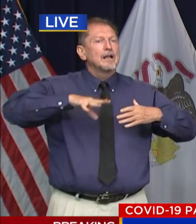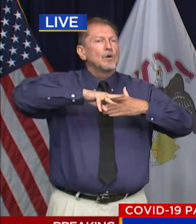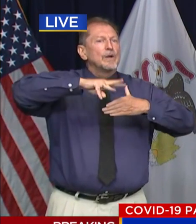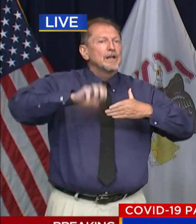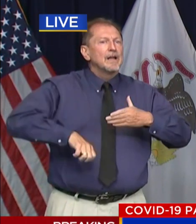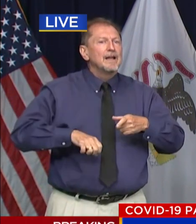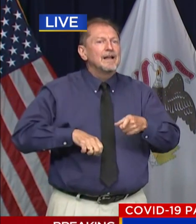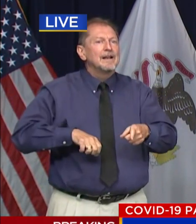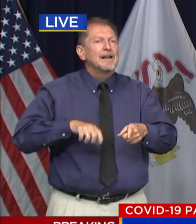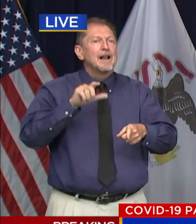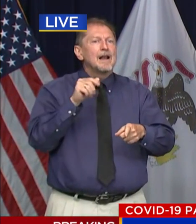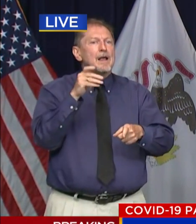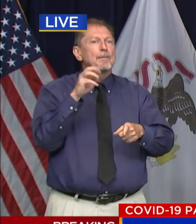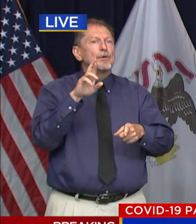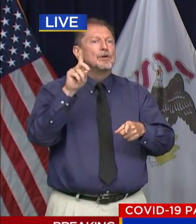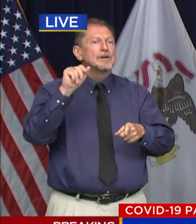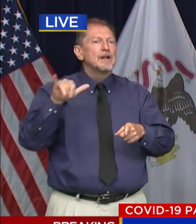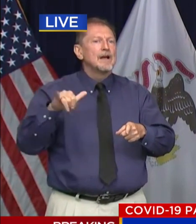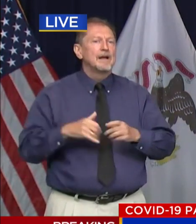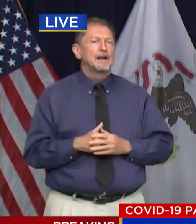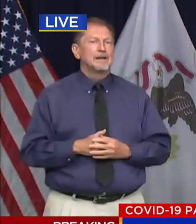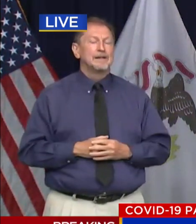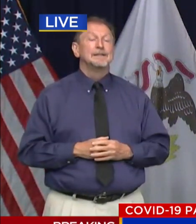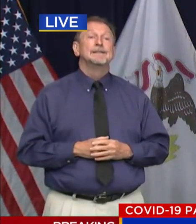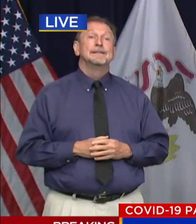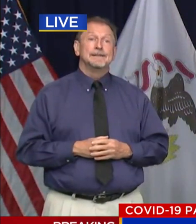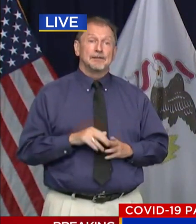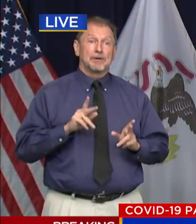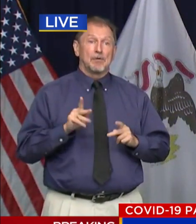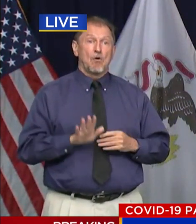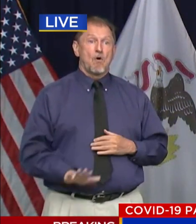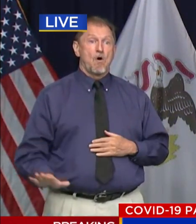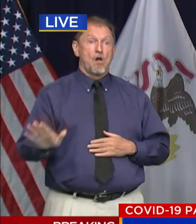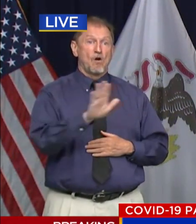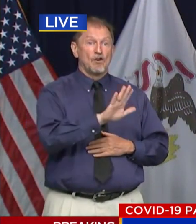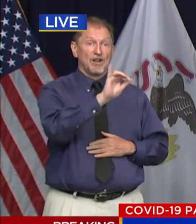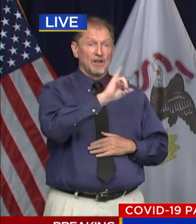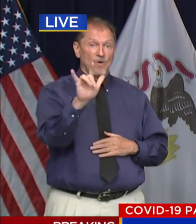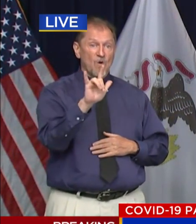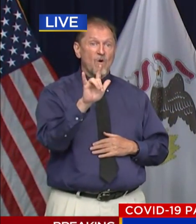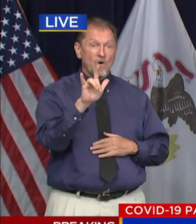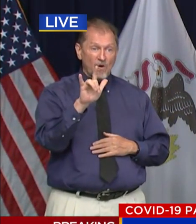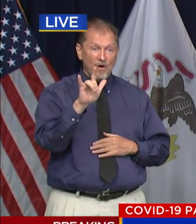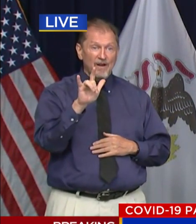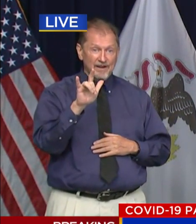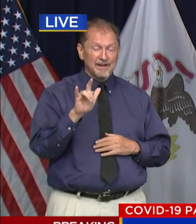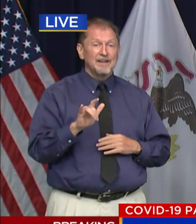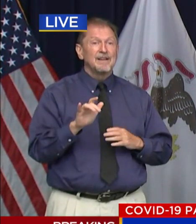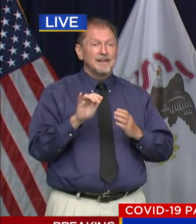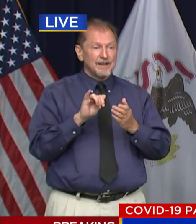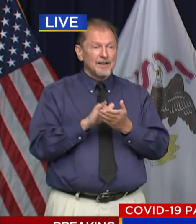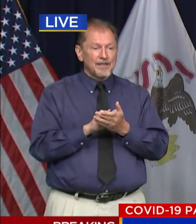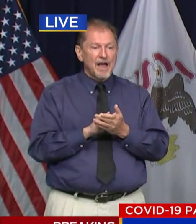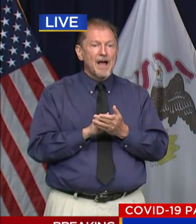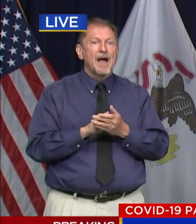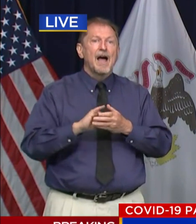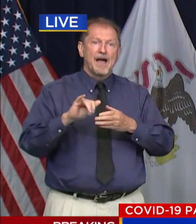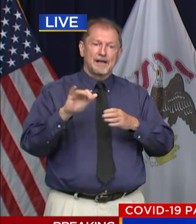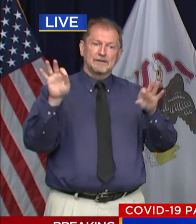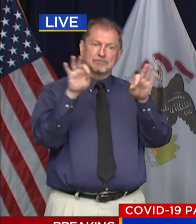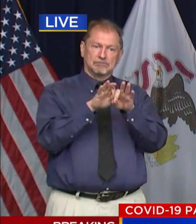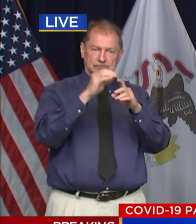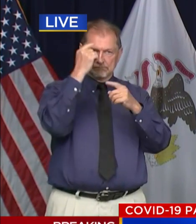persons all over the state of Illinois that are dedicated to the service of public health